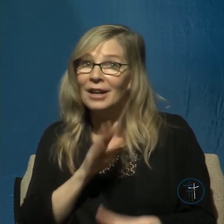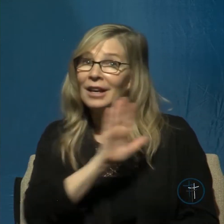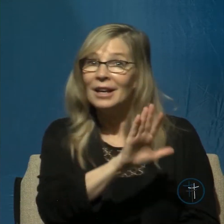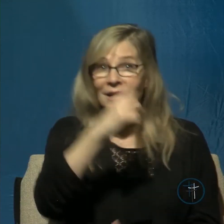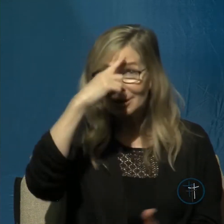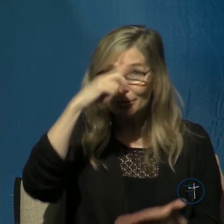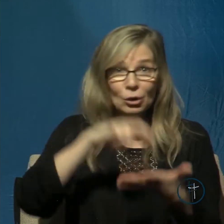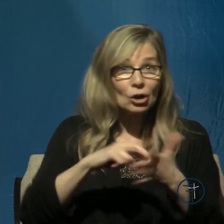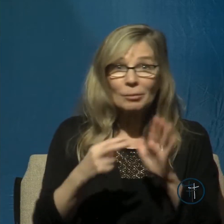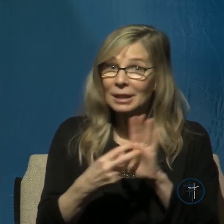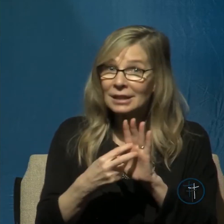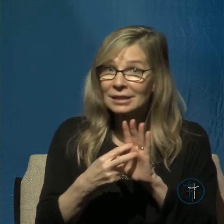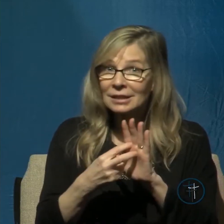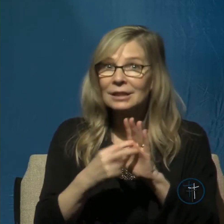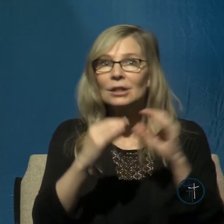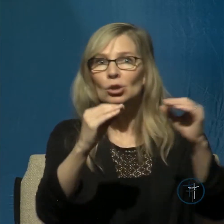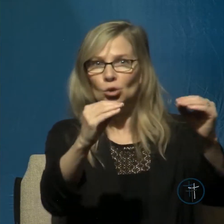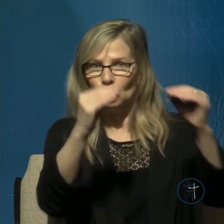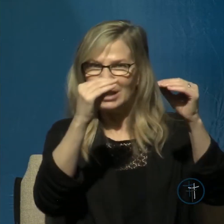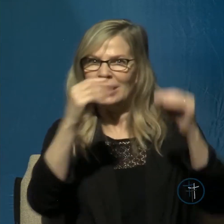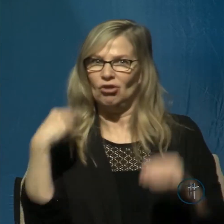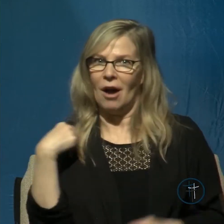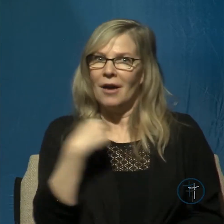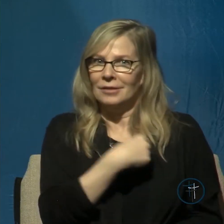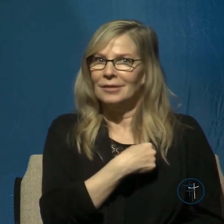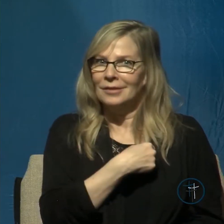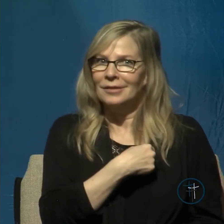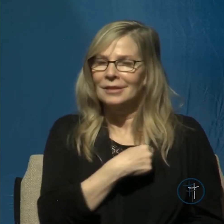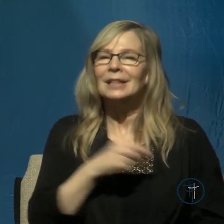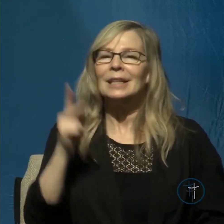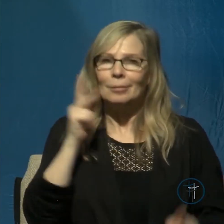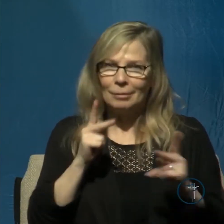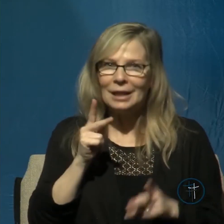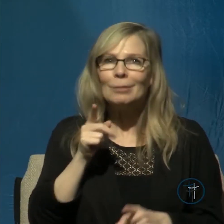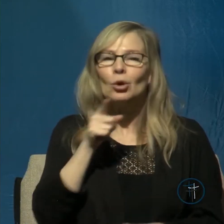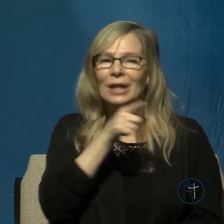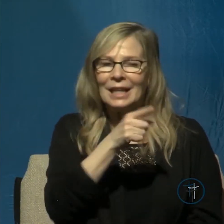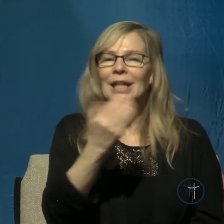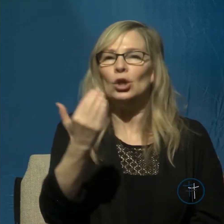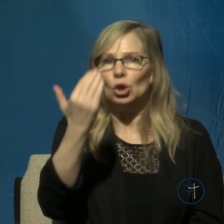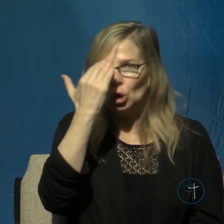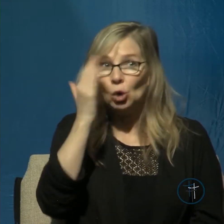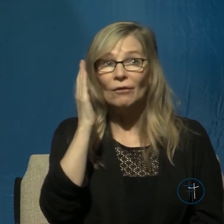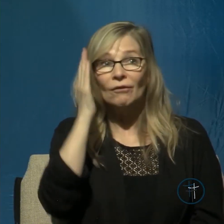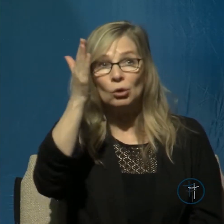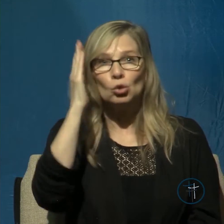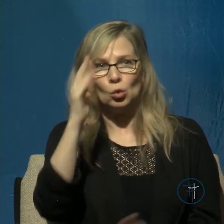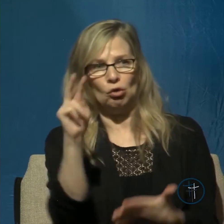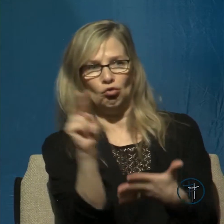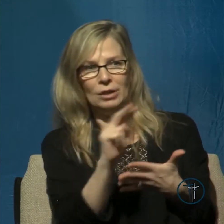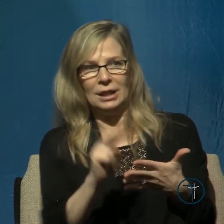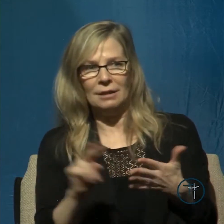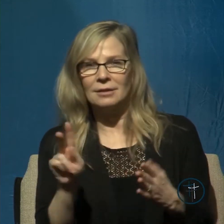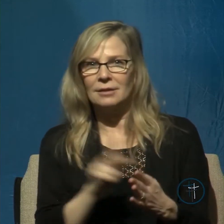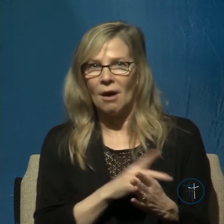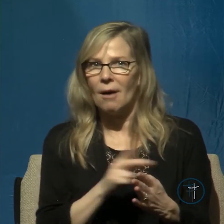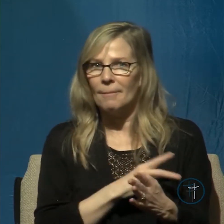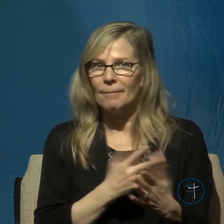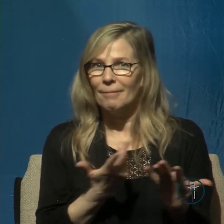those who he knew would be reading this Psalm. He's teaching us, he's instructing us on how to